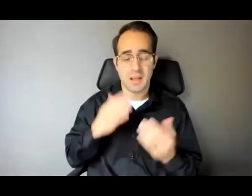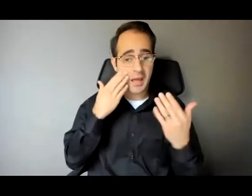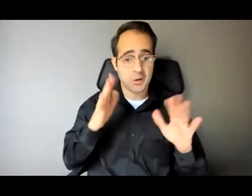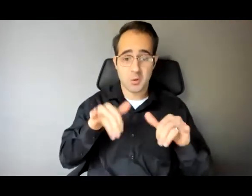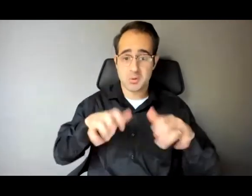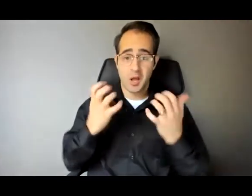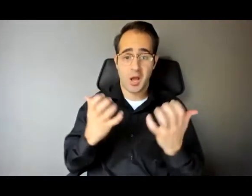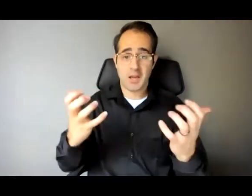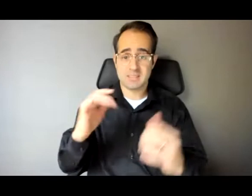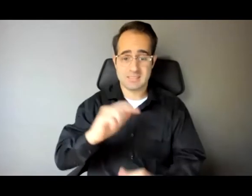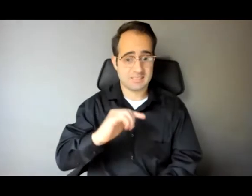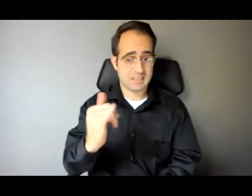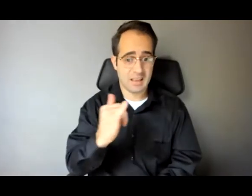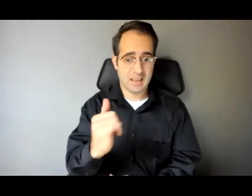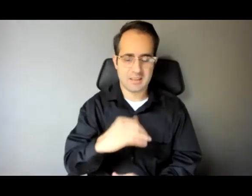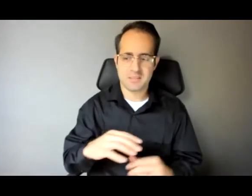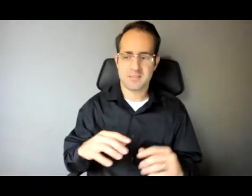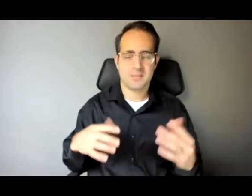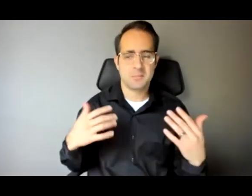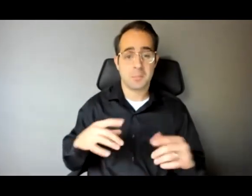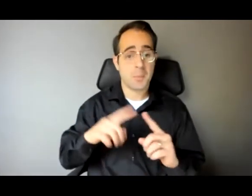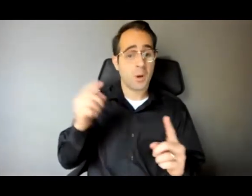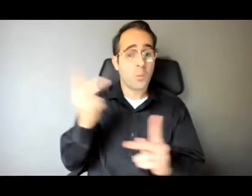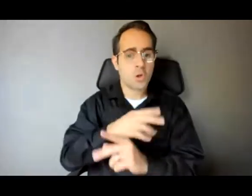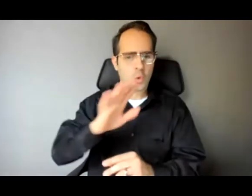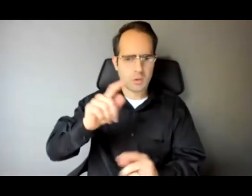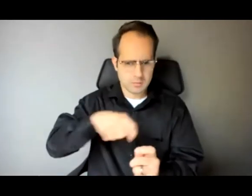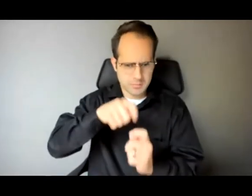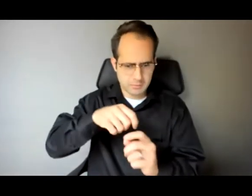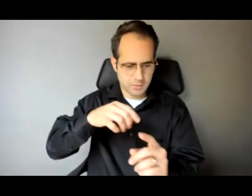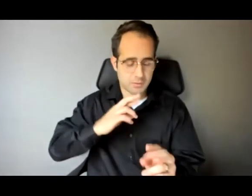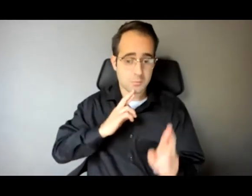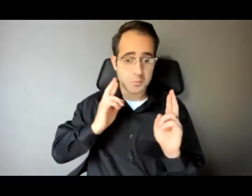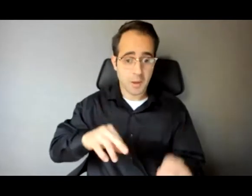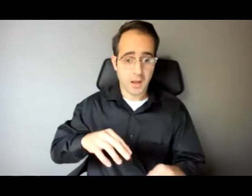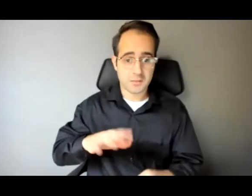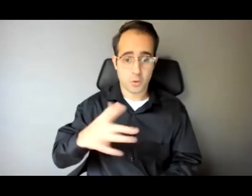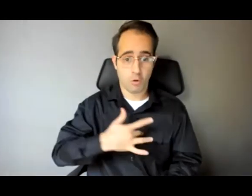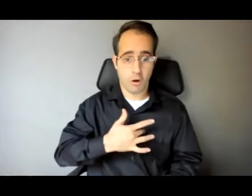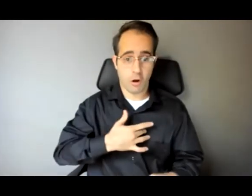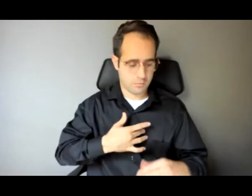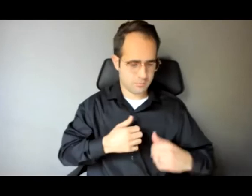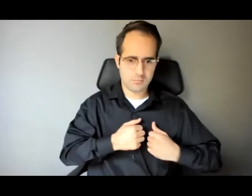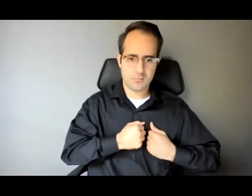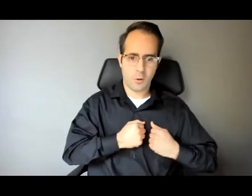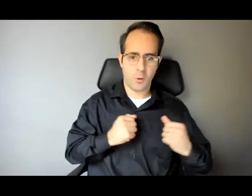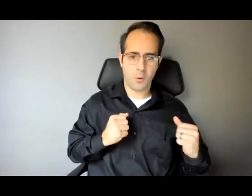particularly like your thoughtful response about like open your heart and be vulnerable right